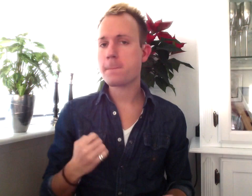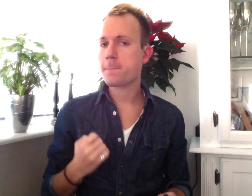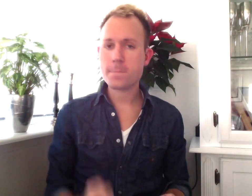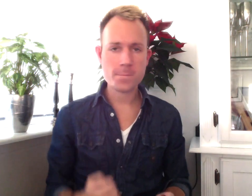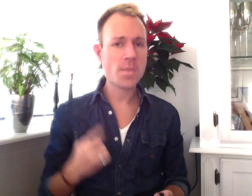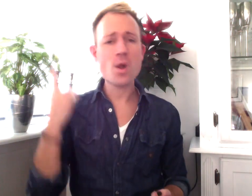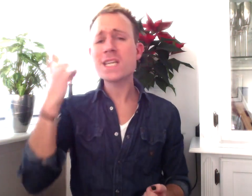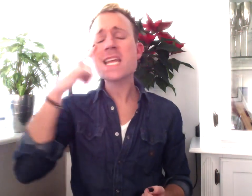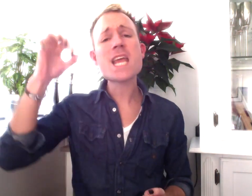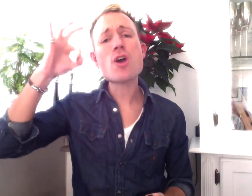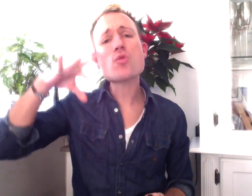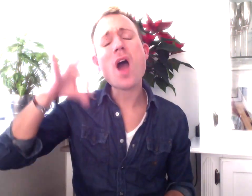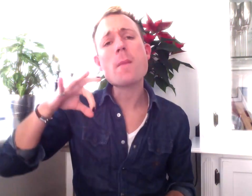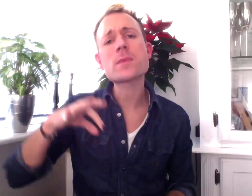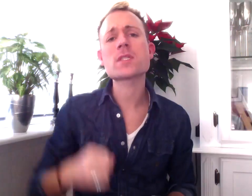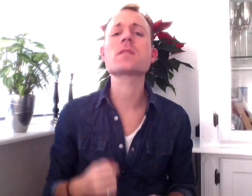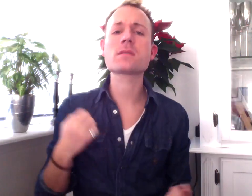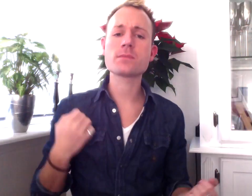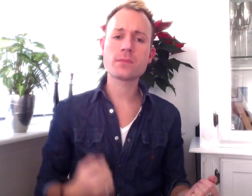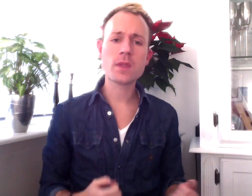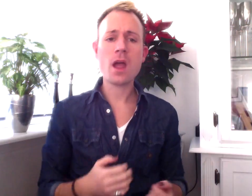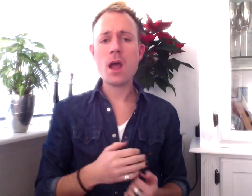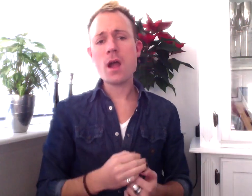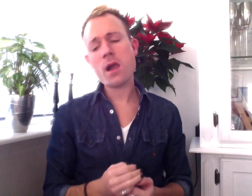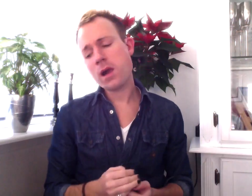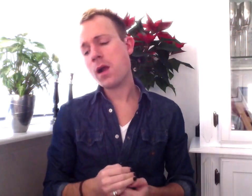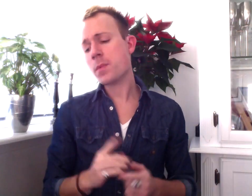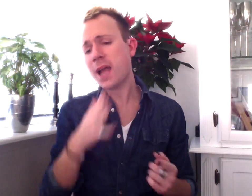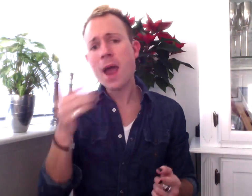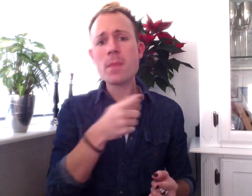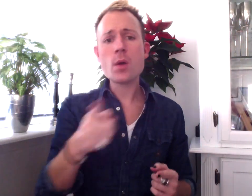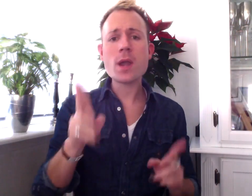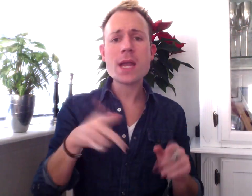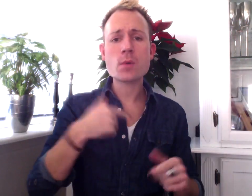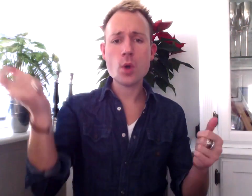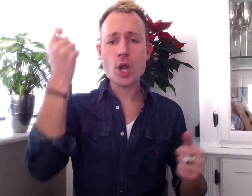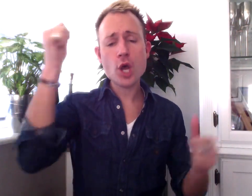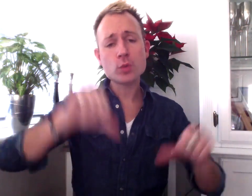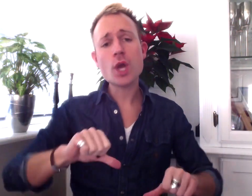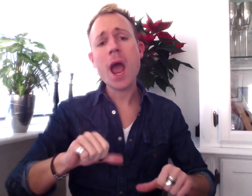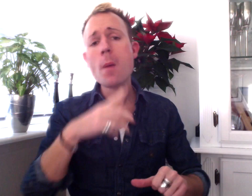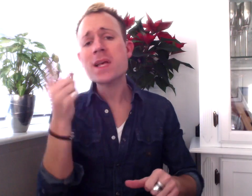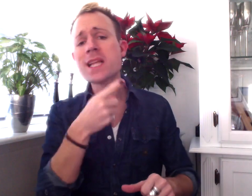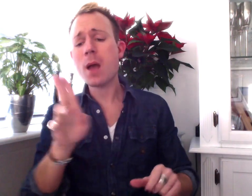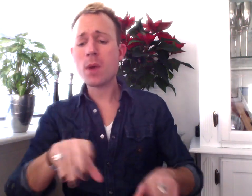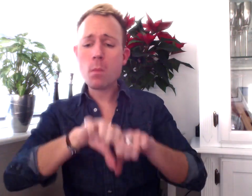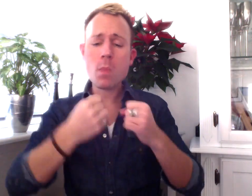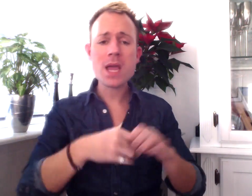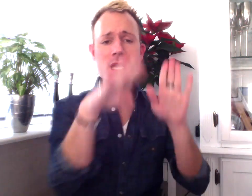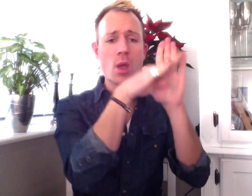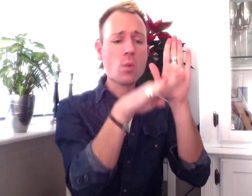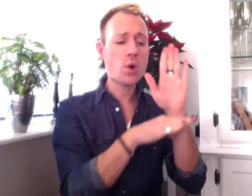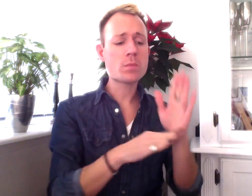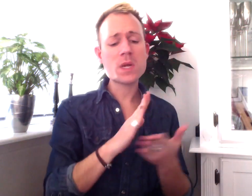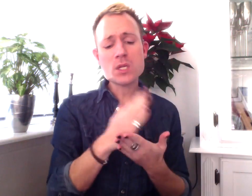How many times can we win or lose? How many times can we break the rules between